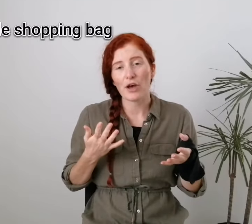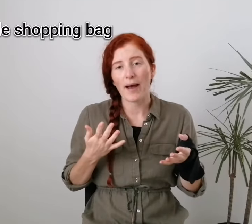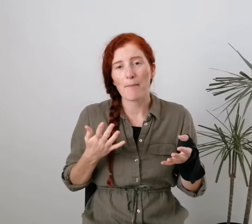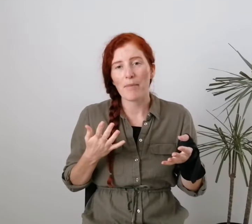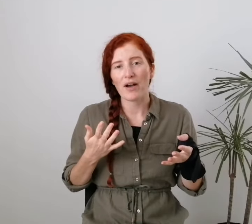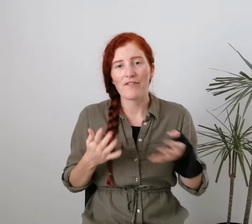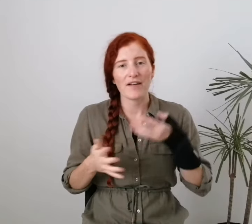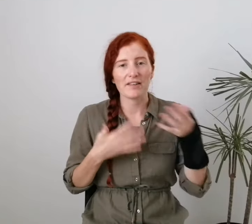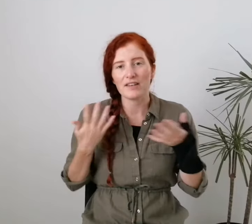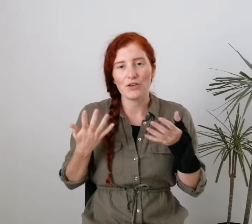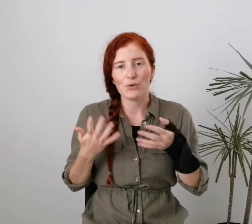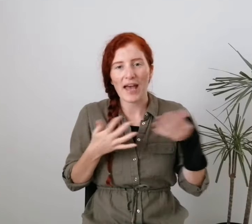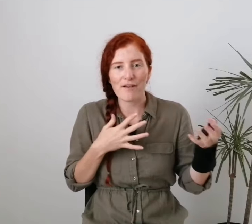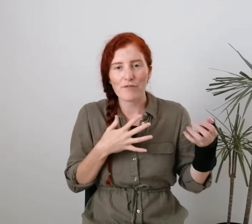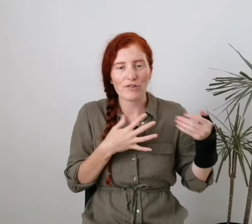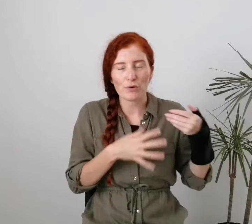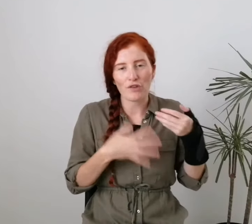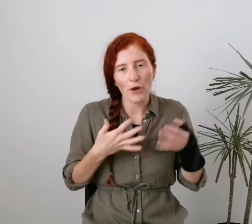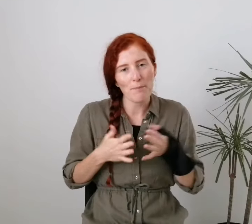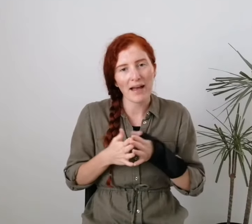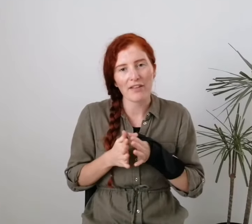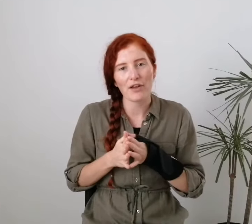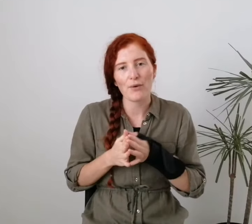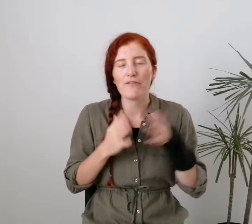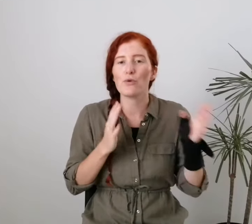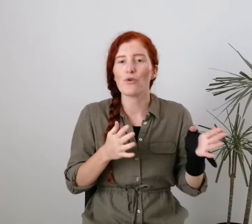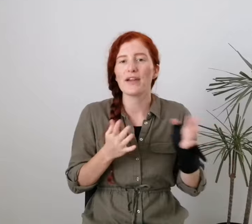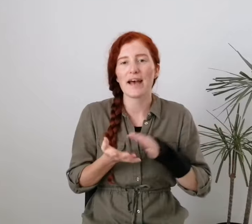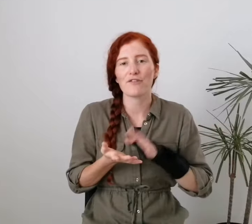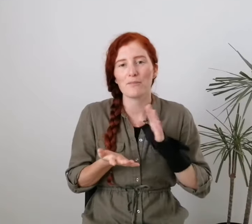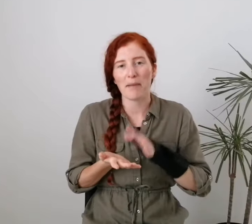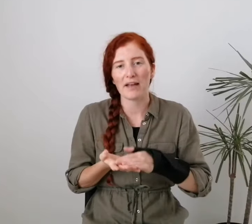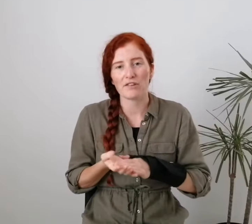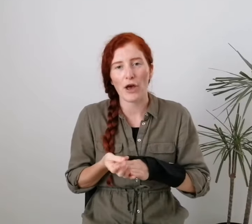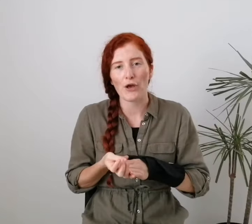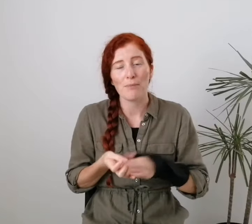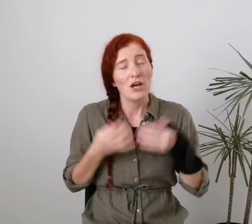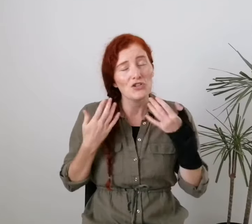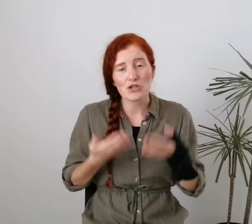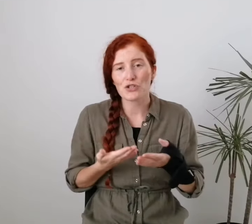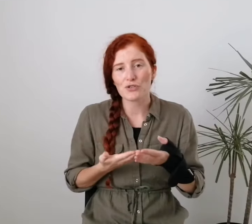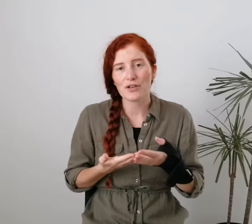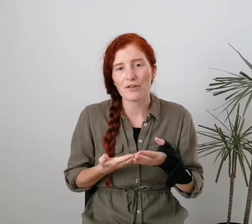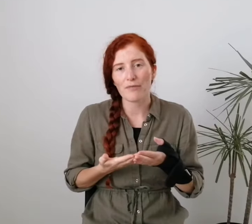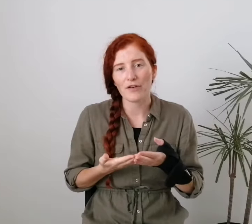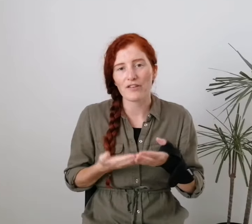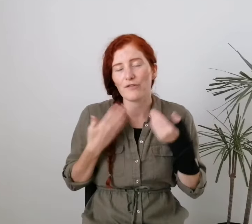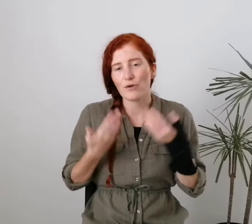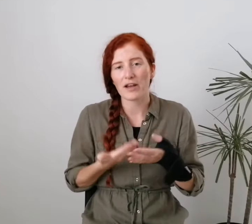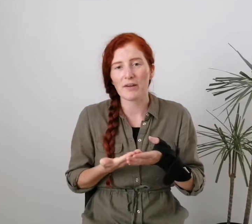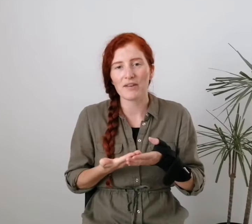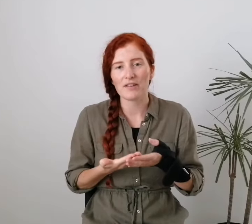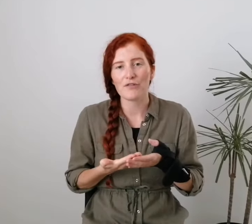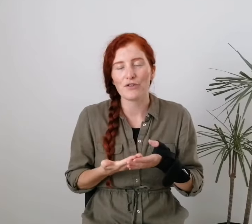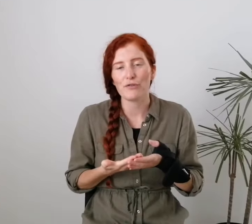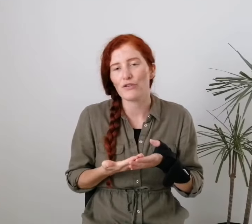to go out and buy a fancy new canvas or tote bag though. If you already have some bags at home, just use those up first. If you're like myself and you've